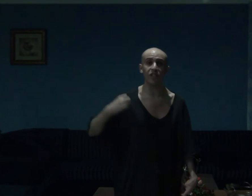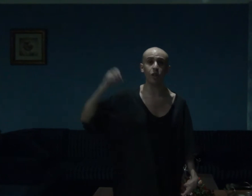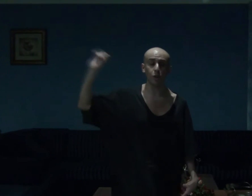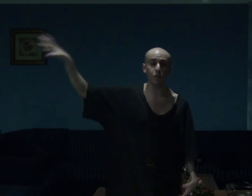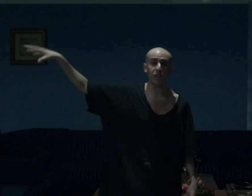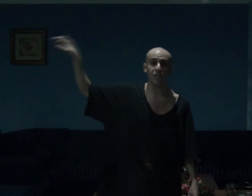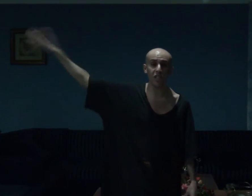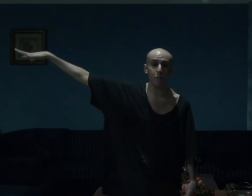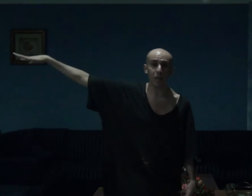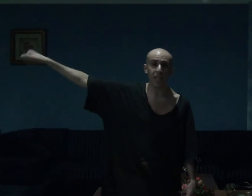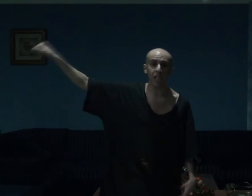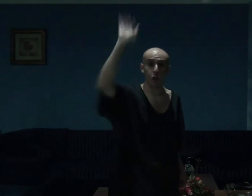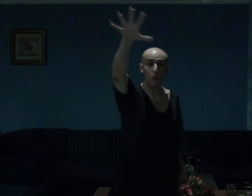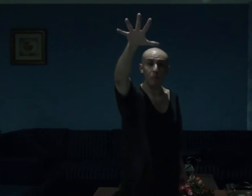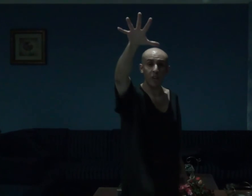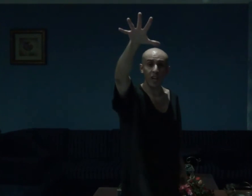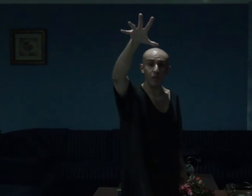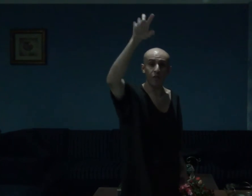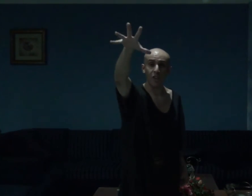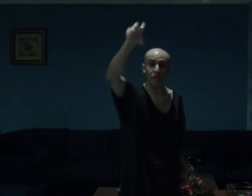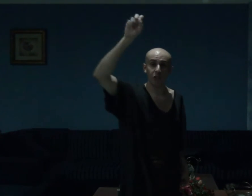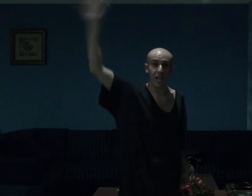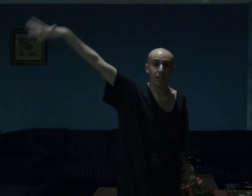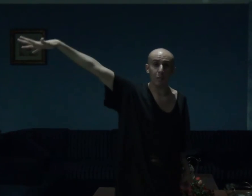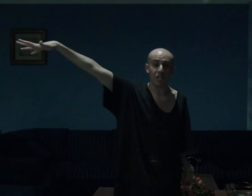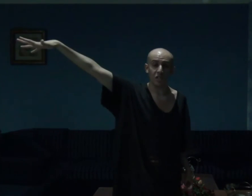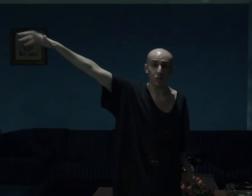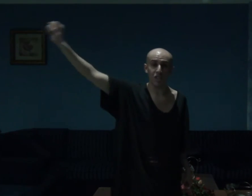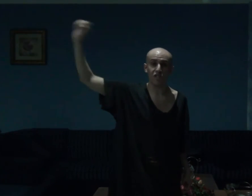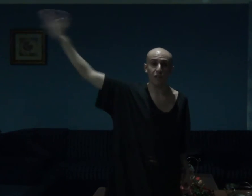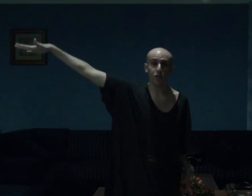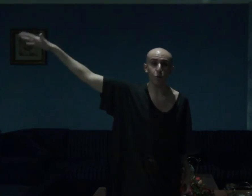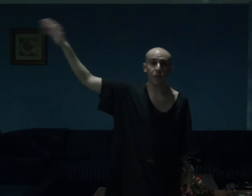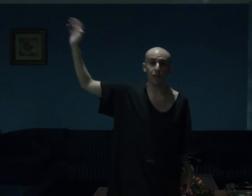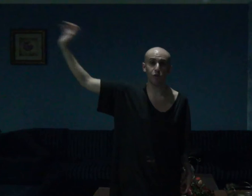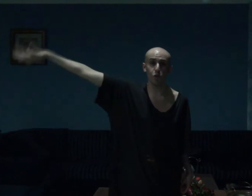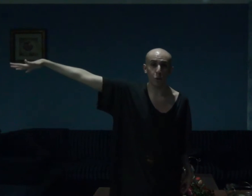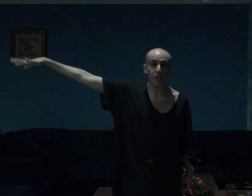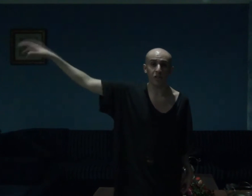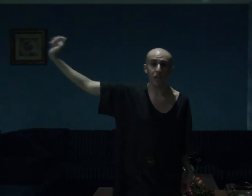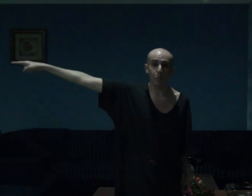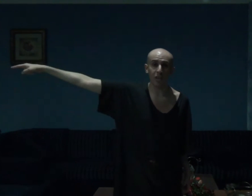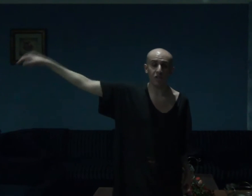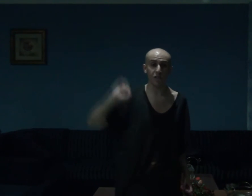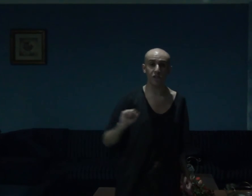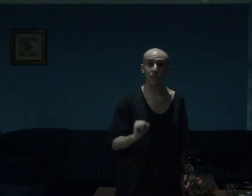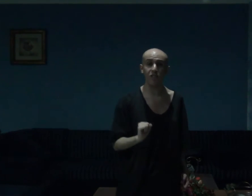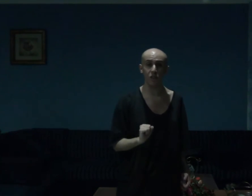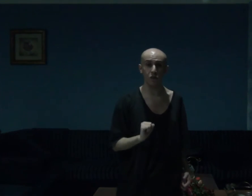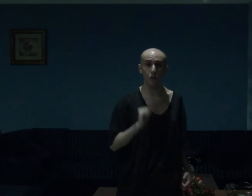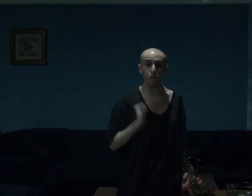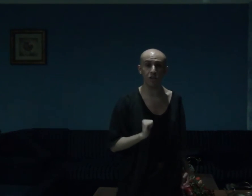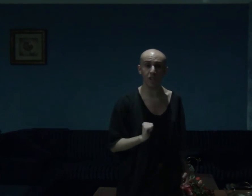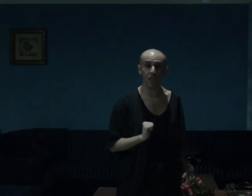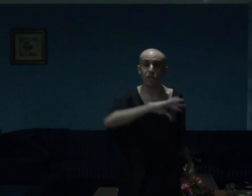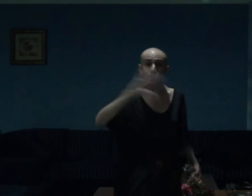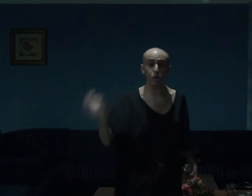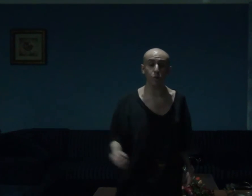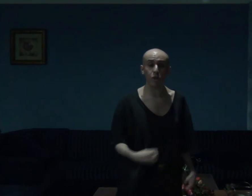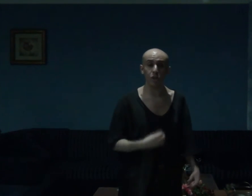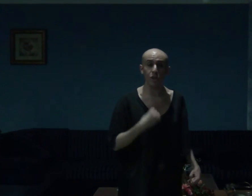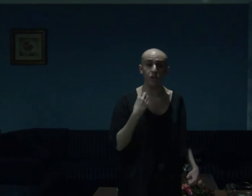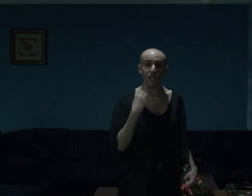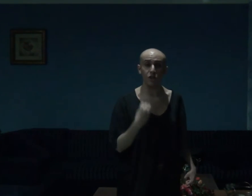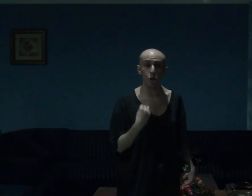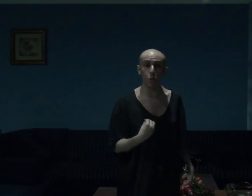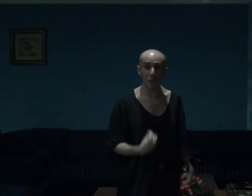could have included in my top five favorite anime series of 2020 but this tv show still is